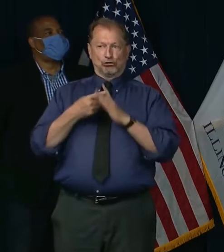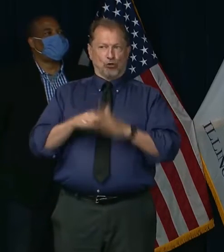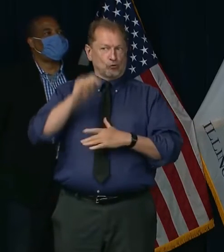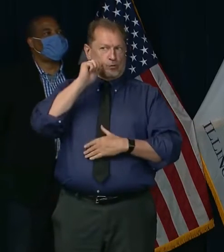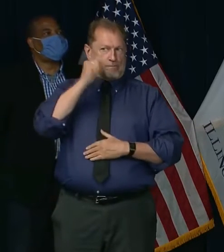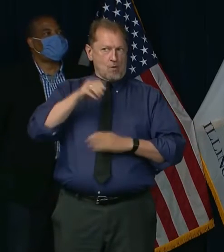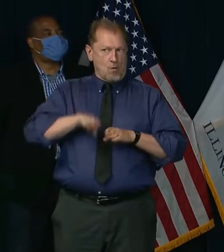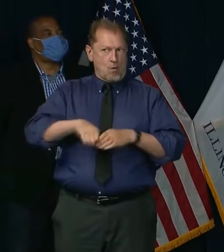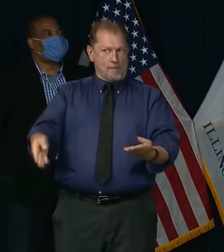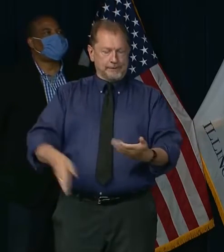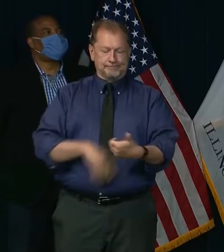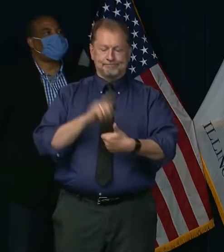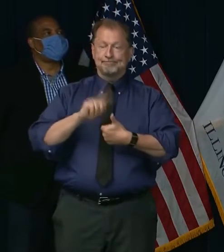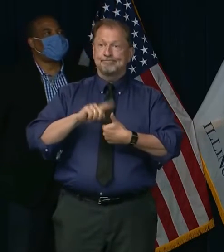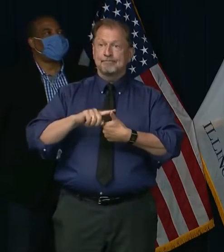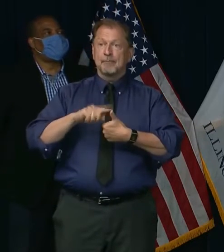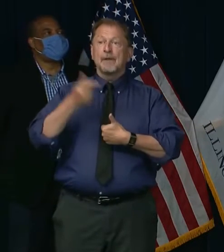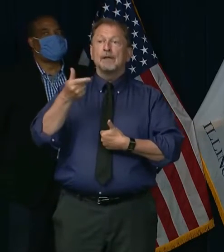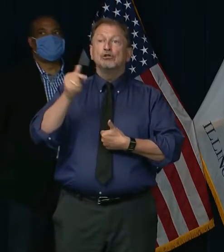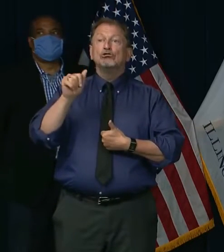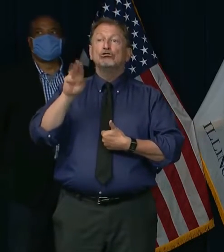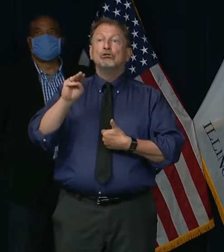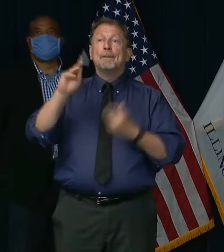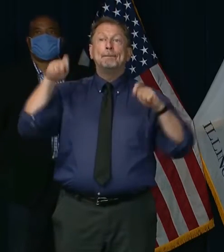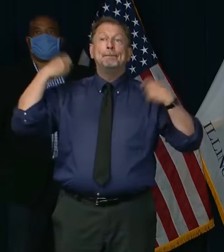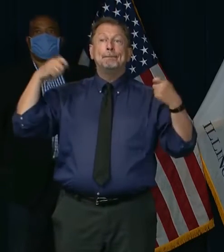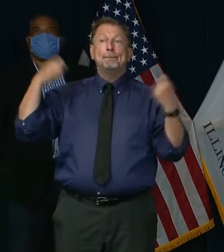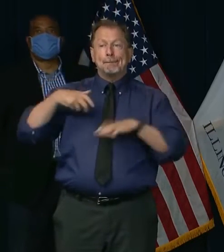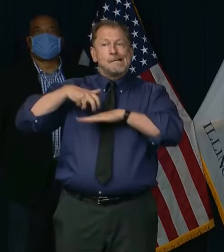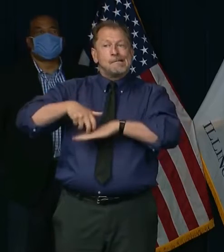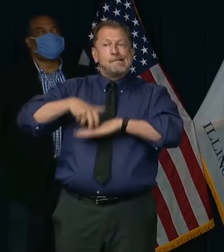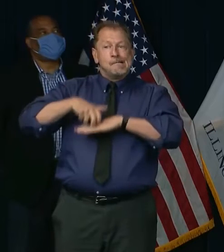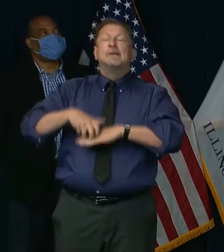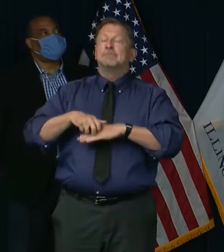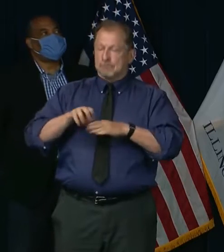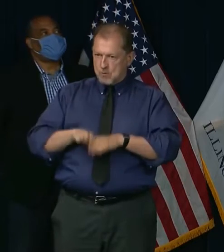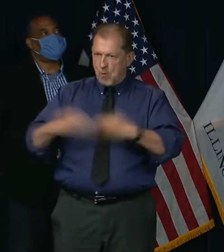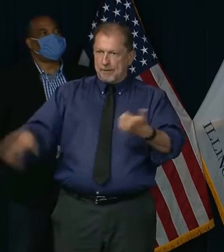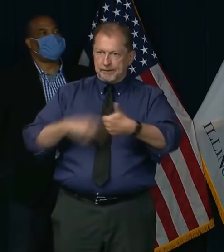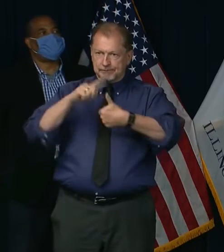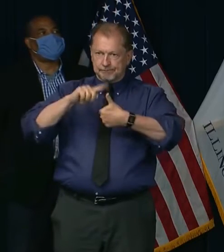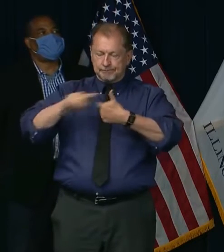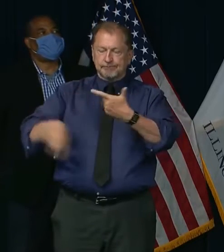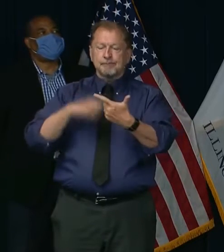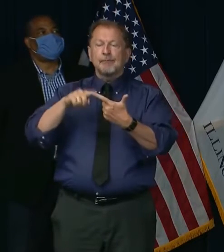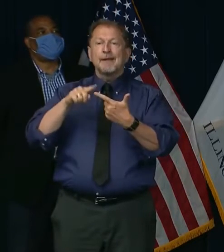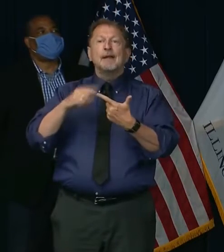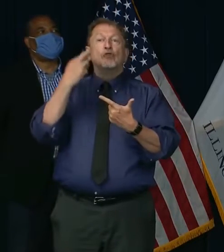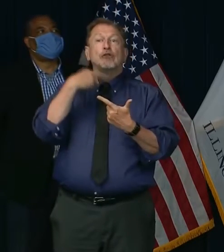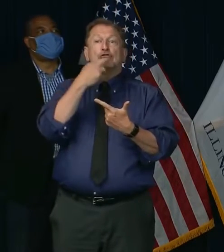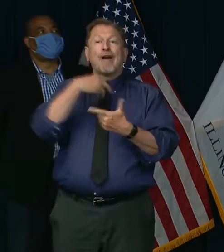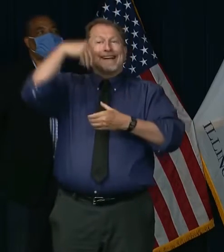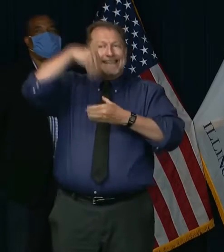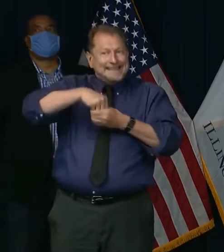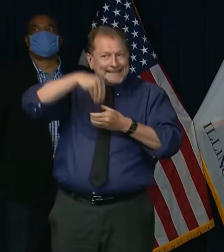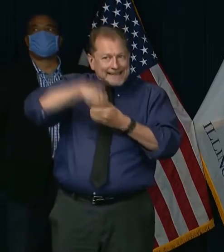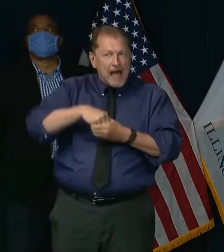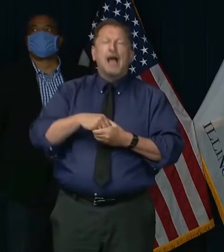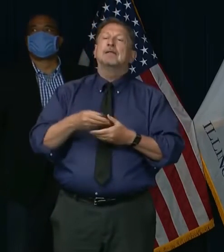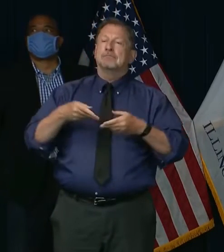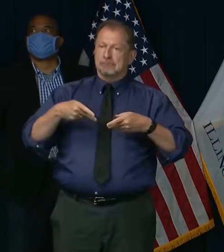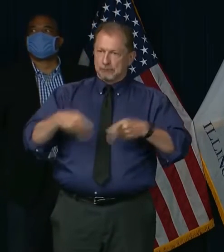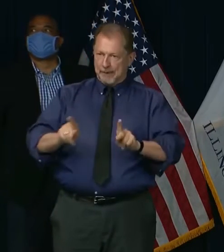Health and fitness centers will reopen. Indoor dining at restaurants and bars will resume.